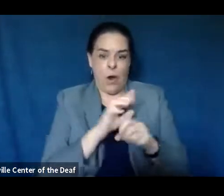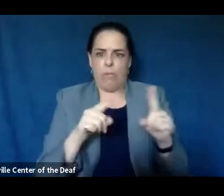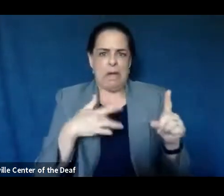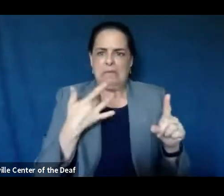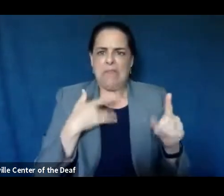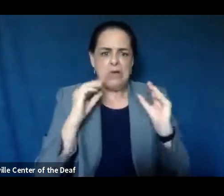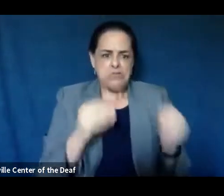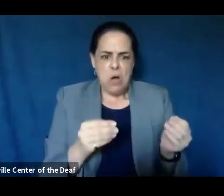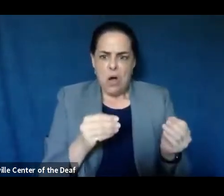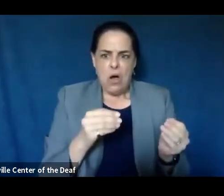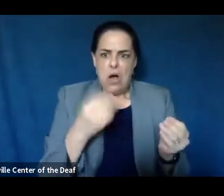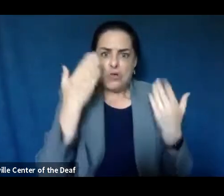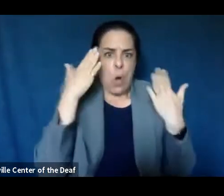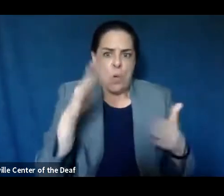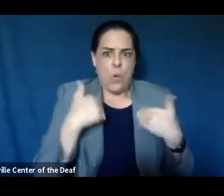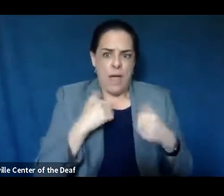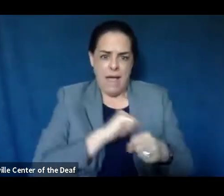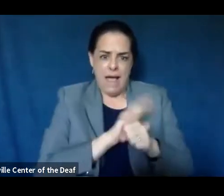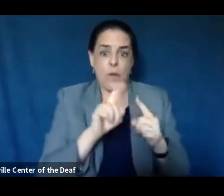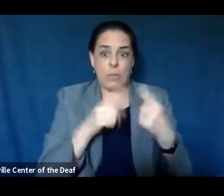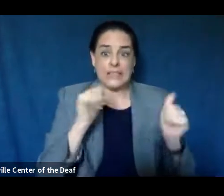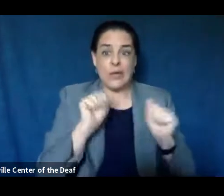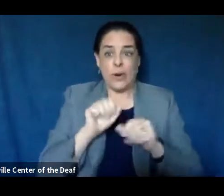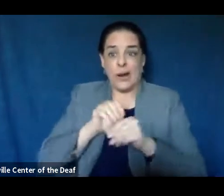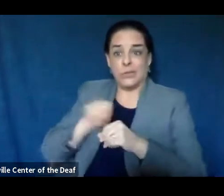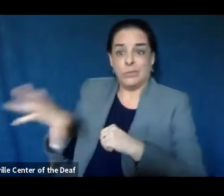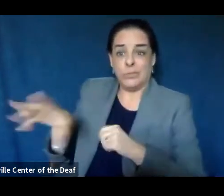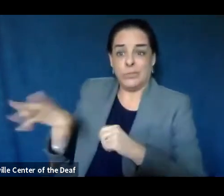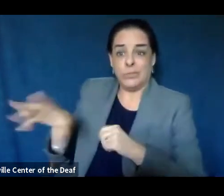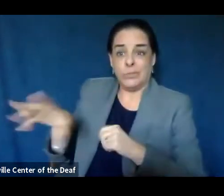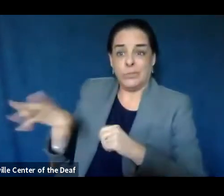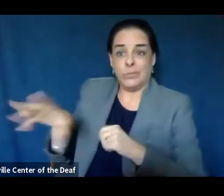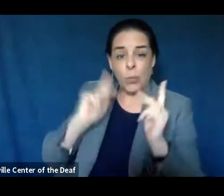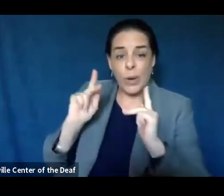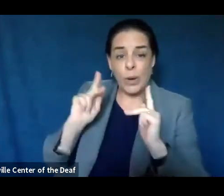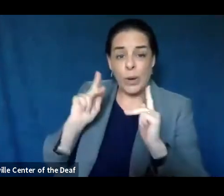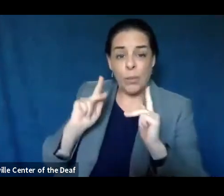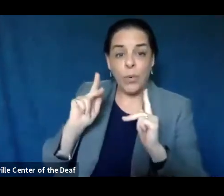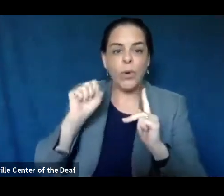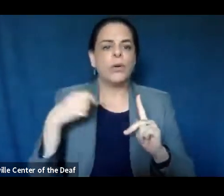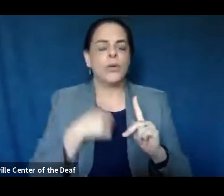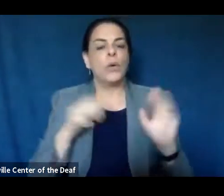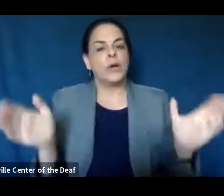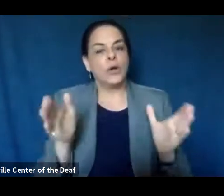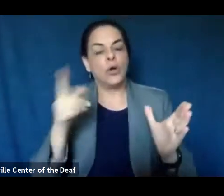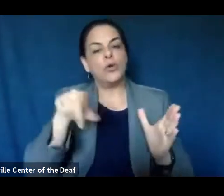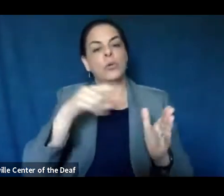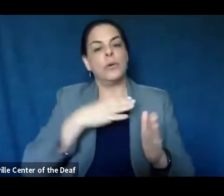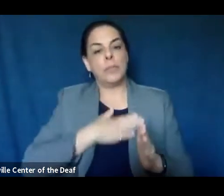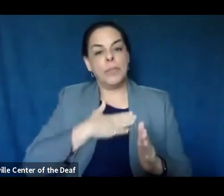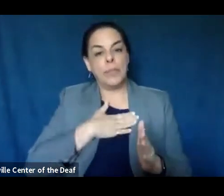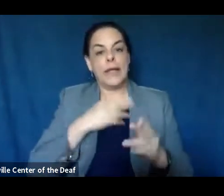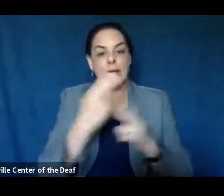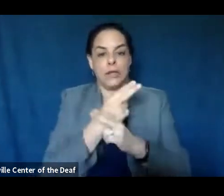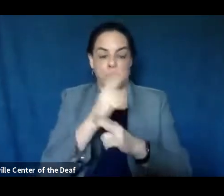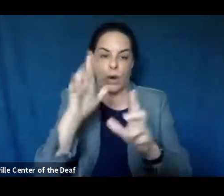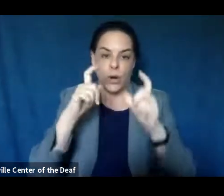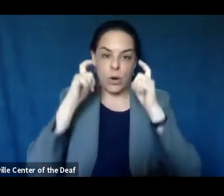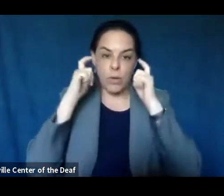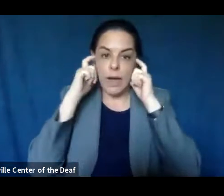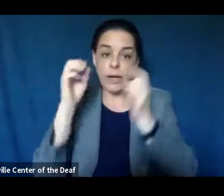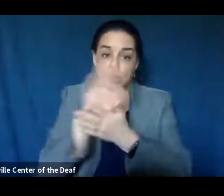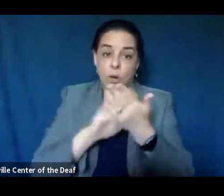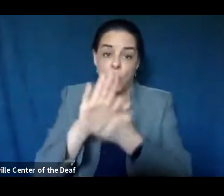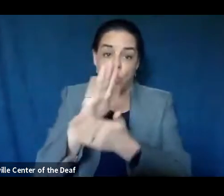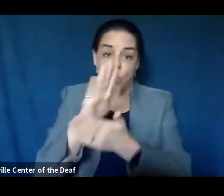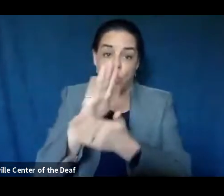spreading it. So we still encourage people to please wear masks and wash your hands